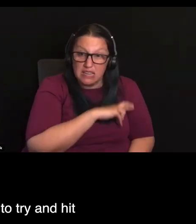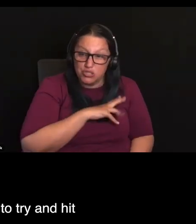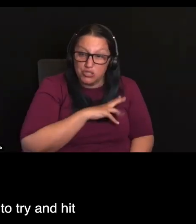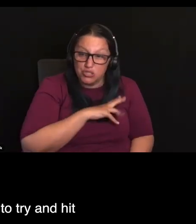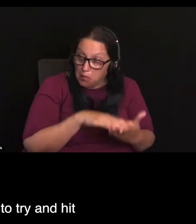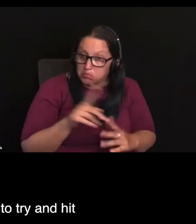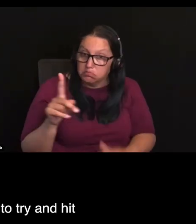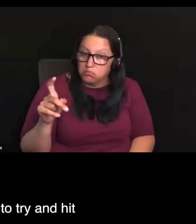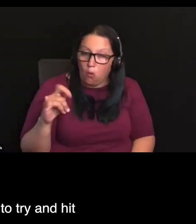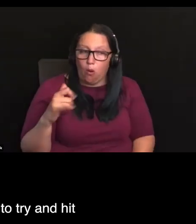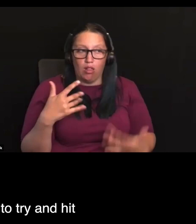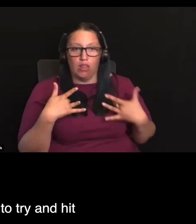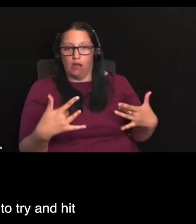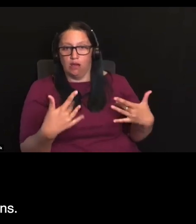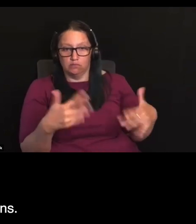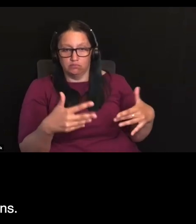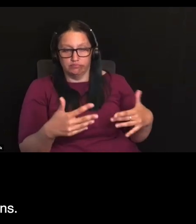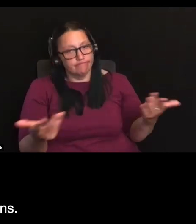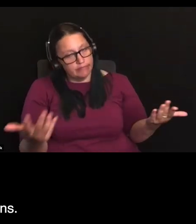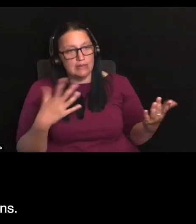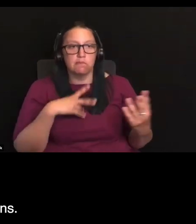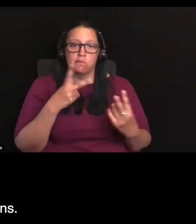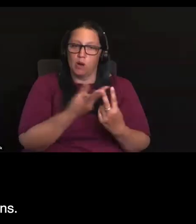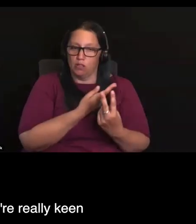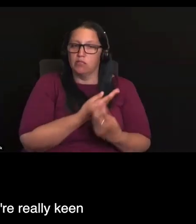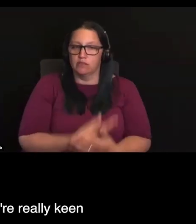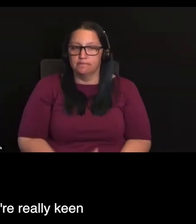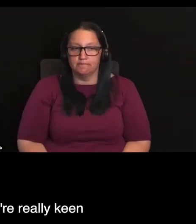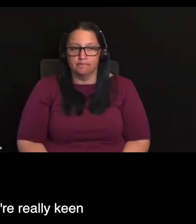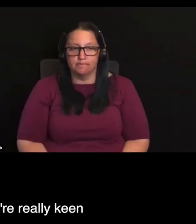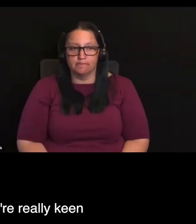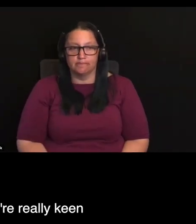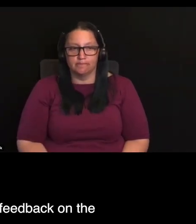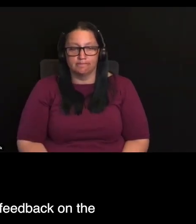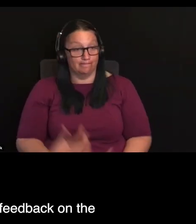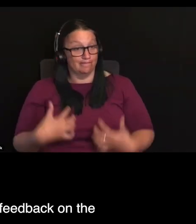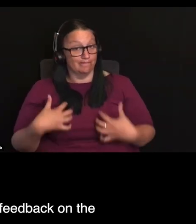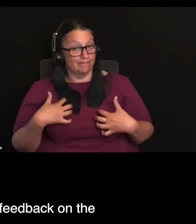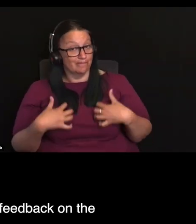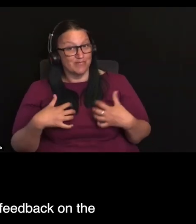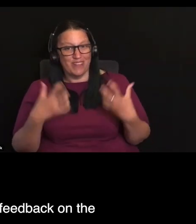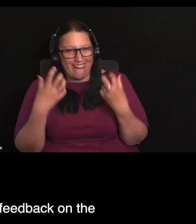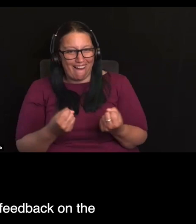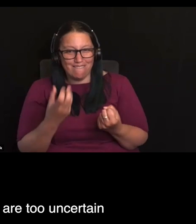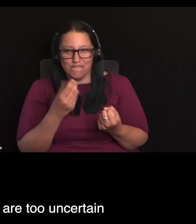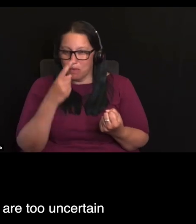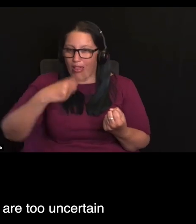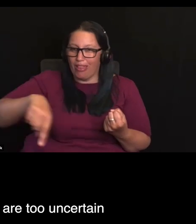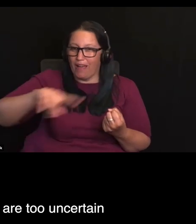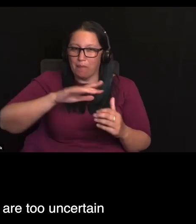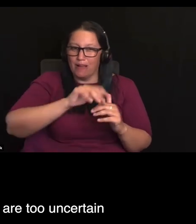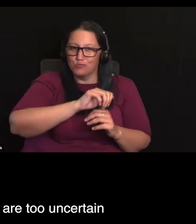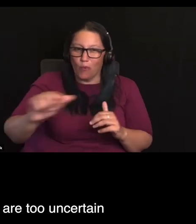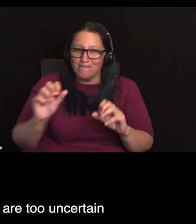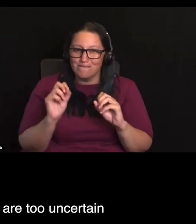have been really keen to try and hit both of those domains. And that's one of the things we're really keen to get from people as part of the feedback on the standards